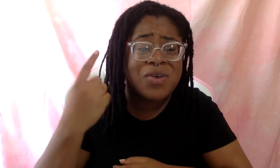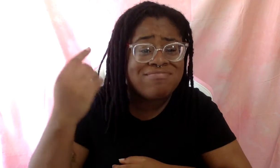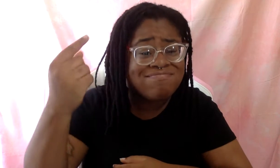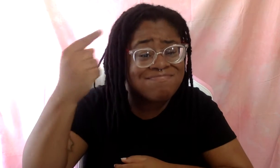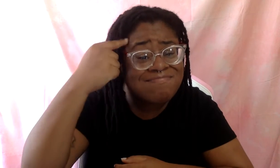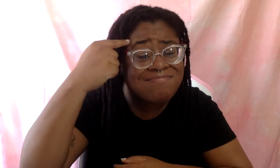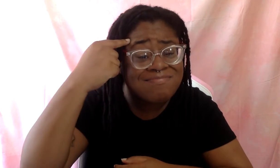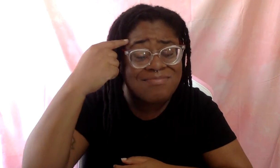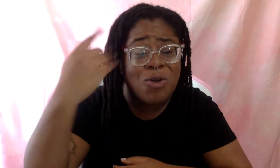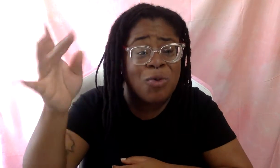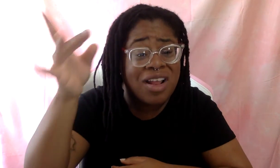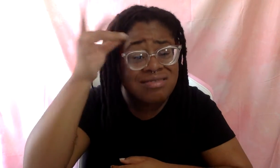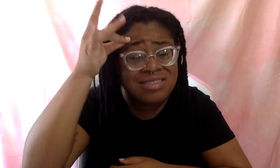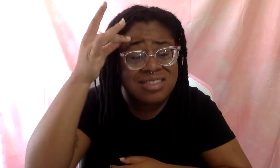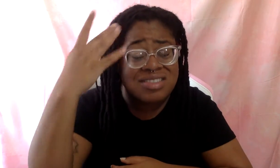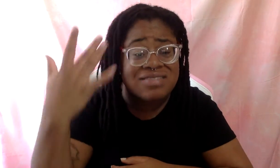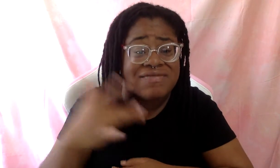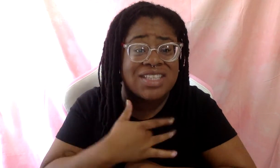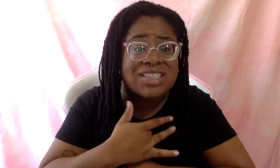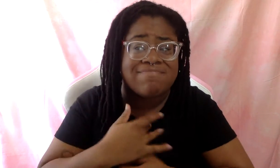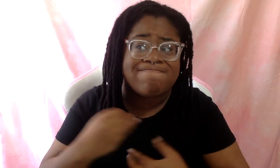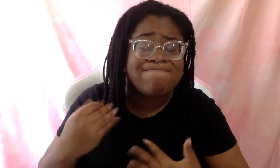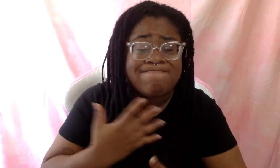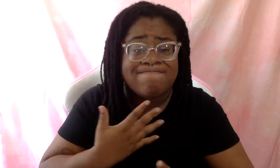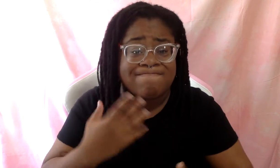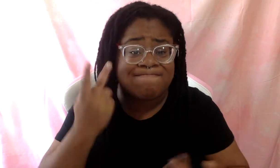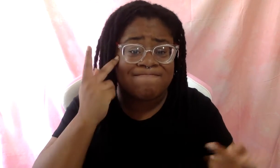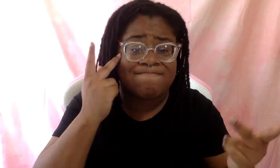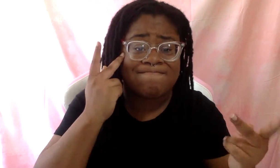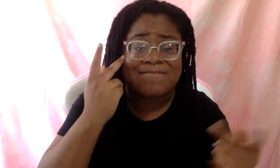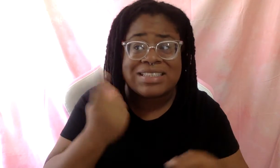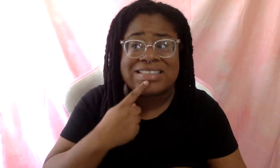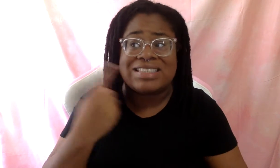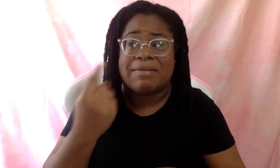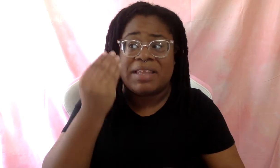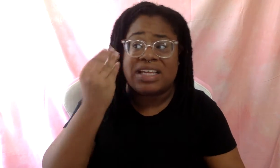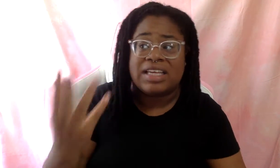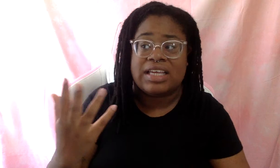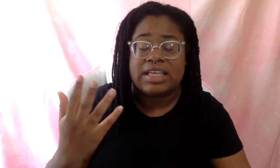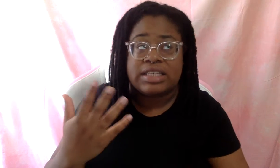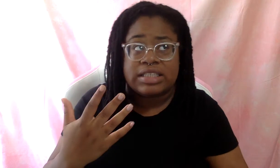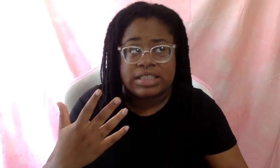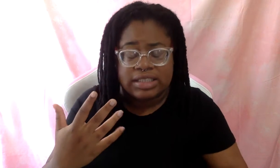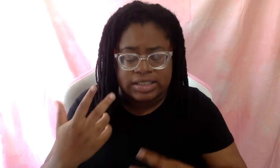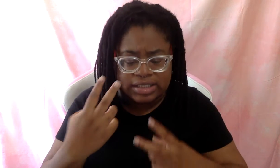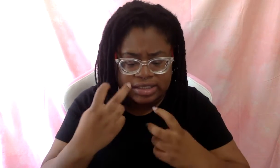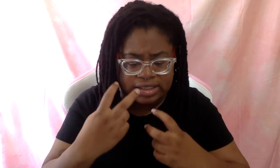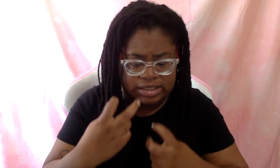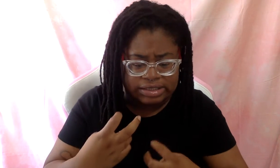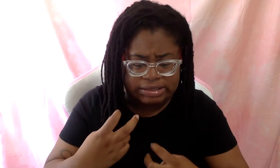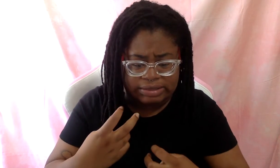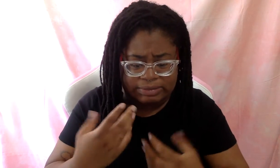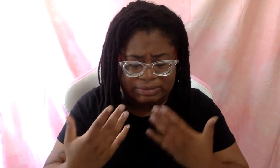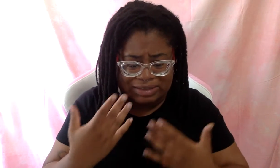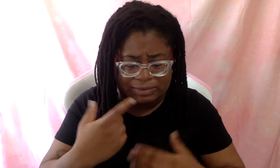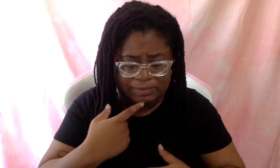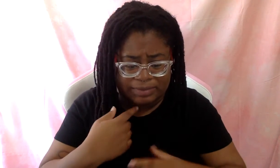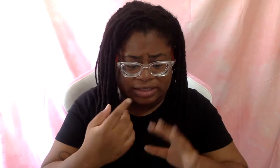that it's terrifying to say something and think that this could, this potentially not